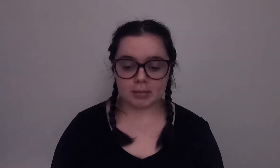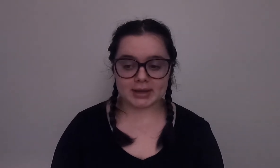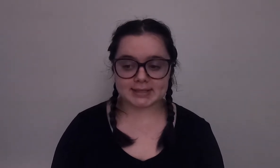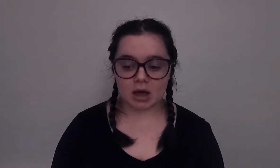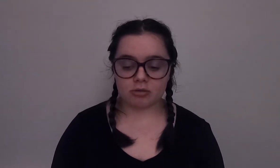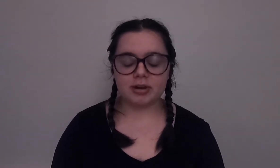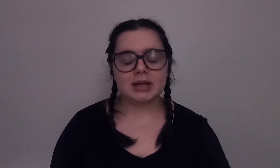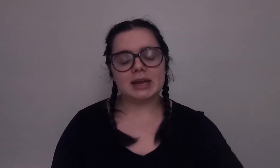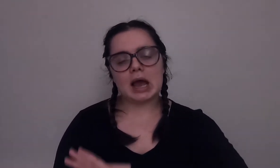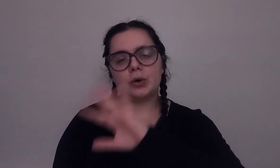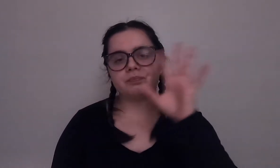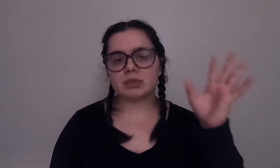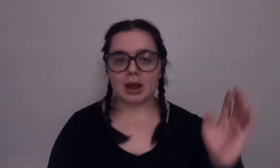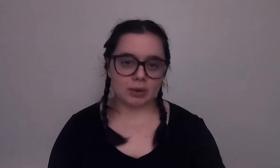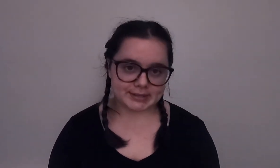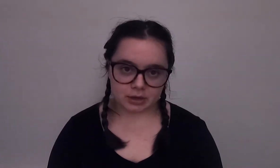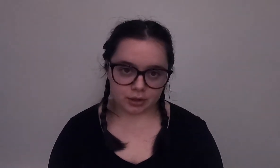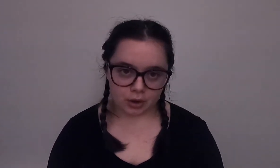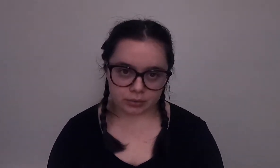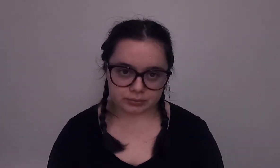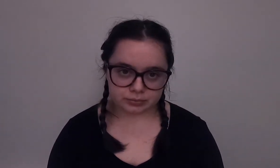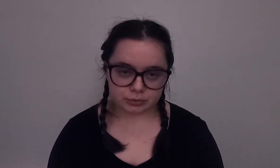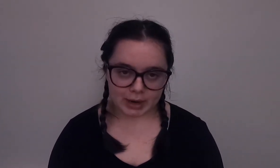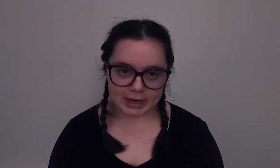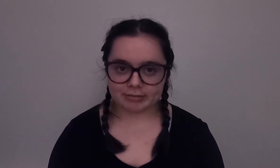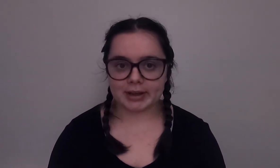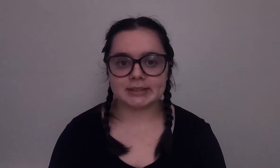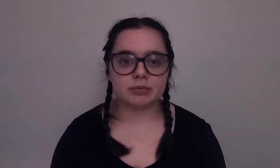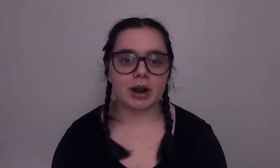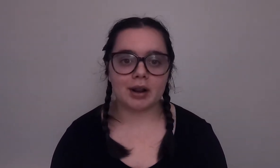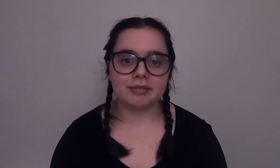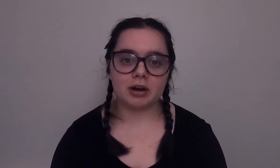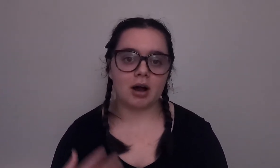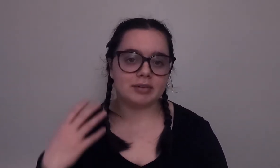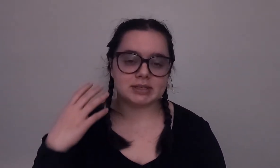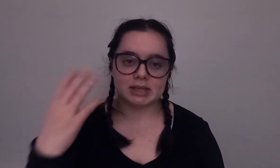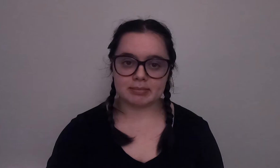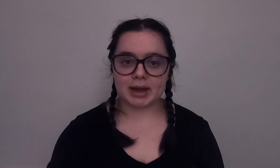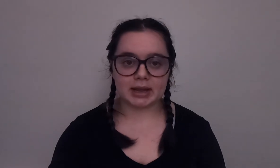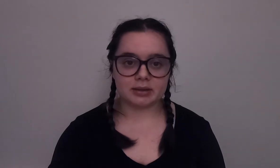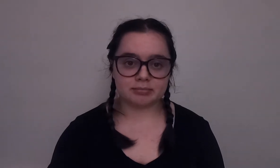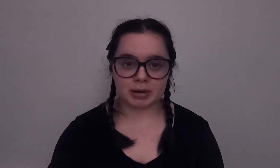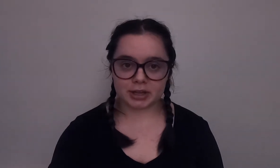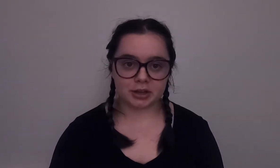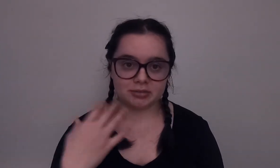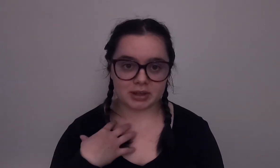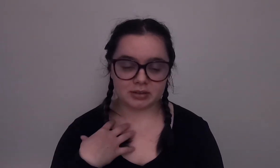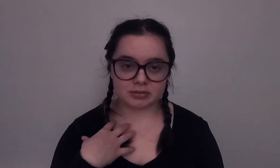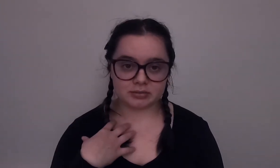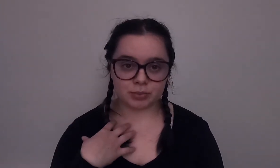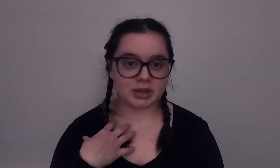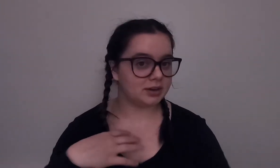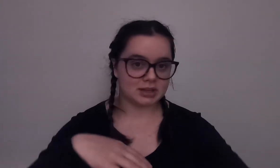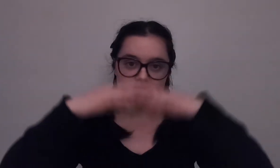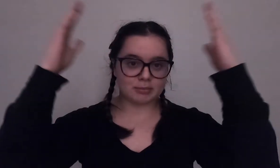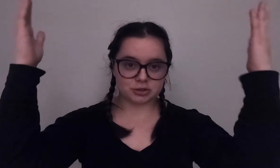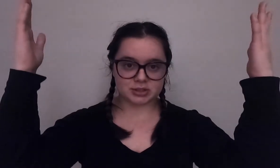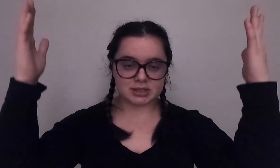by myself now I wasn't alone right if I did run out of air obviously my buddy could have we could have done the emergency